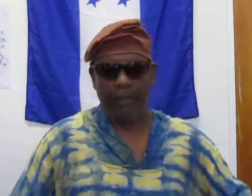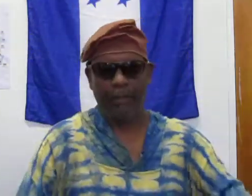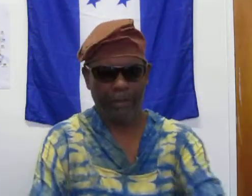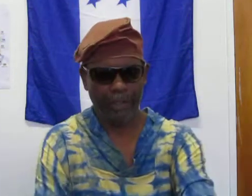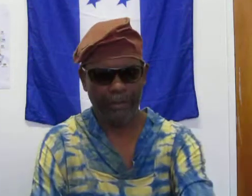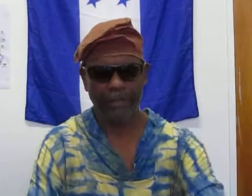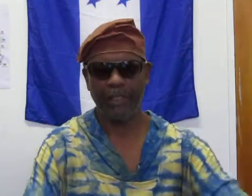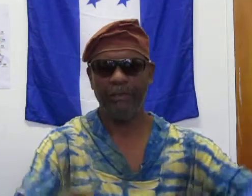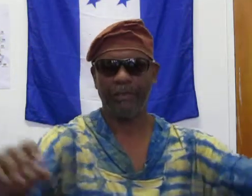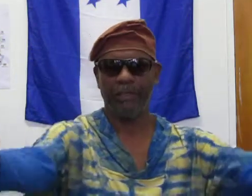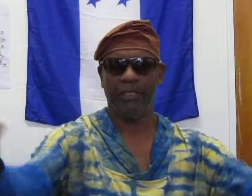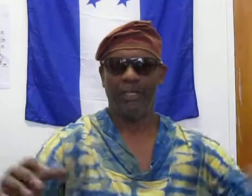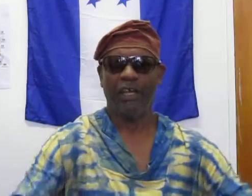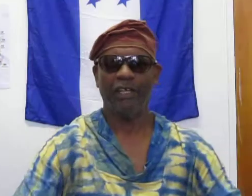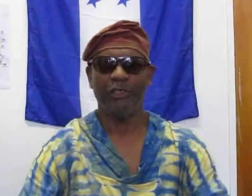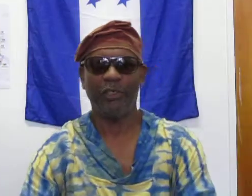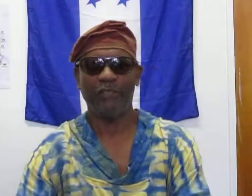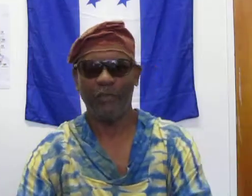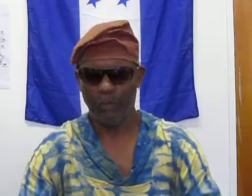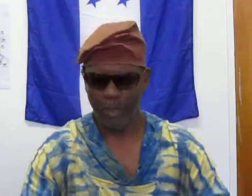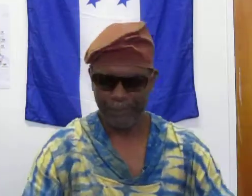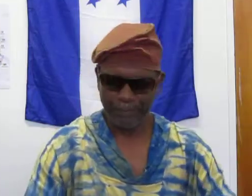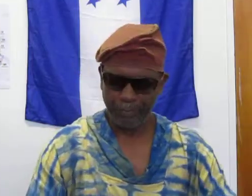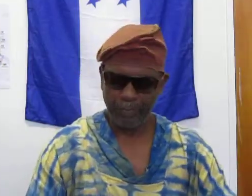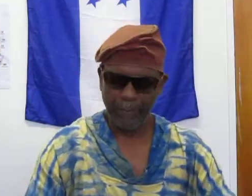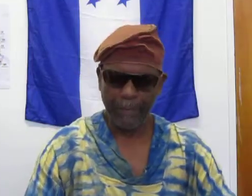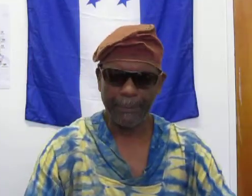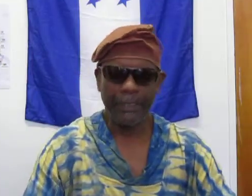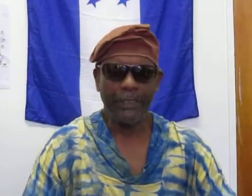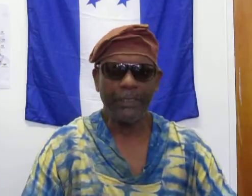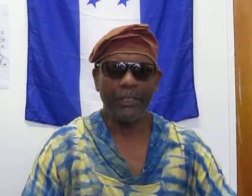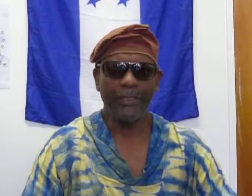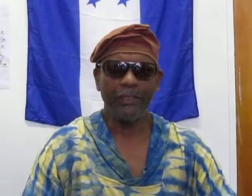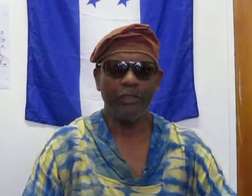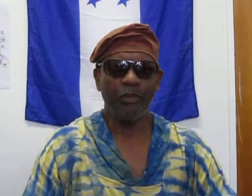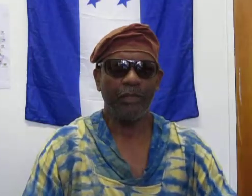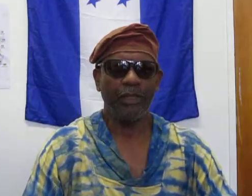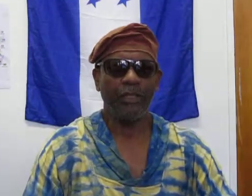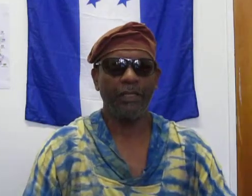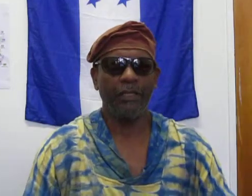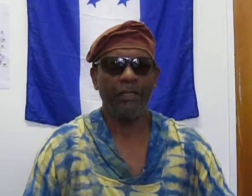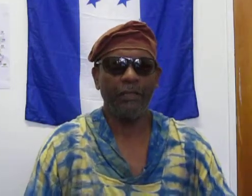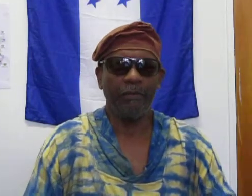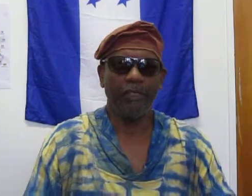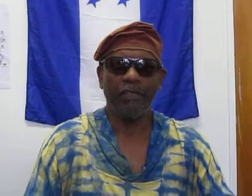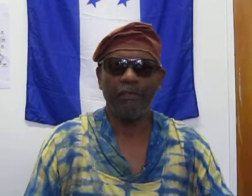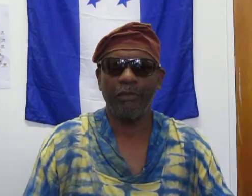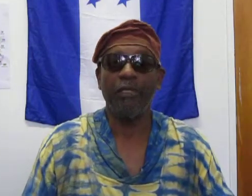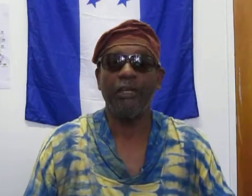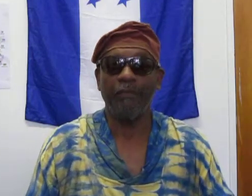Okay, I've been thinking about doing this for a while. It has to do with the country, with government.